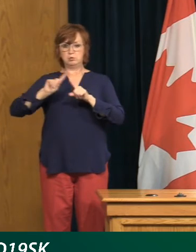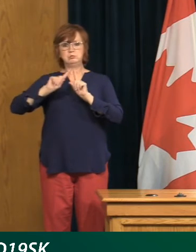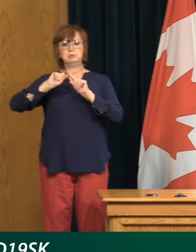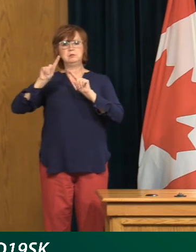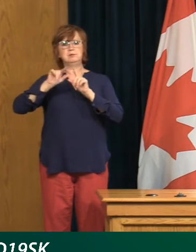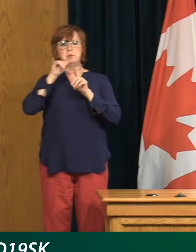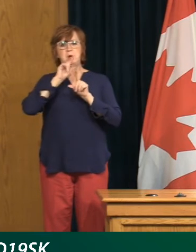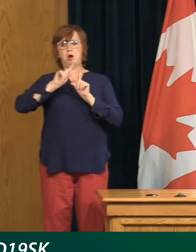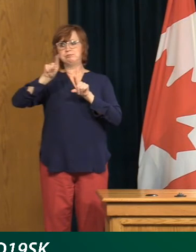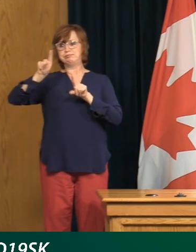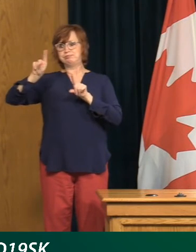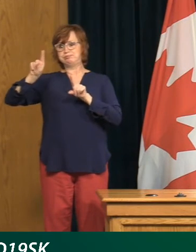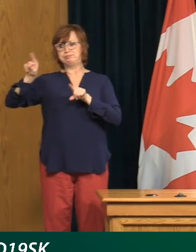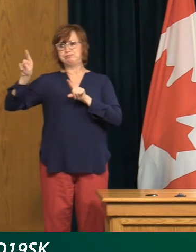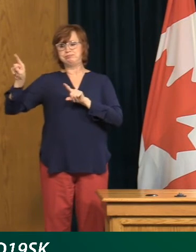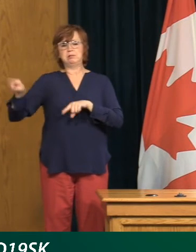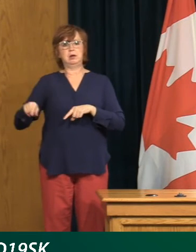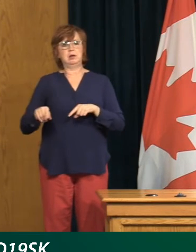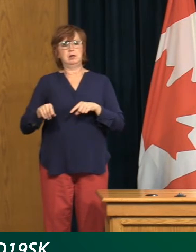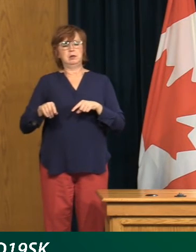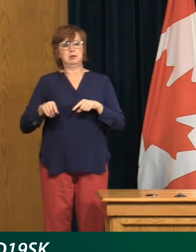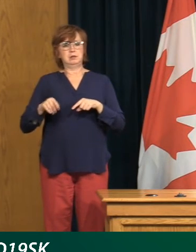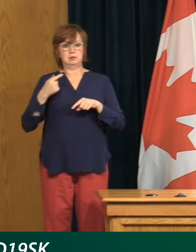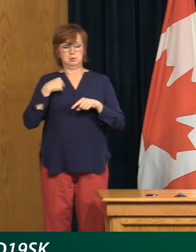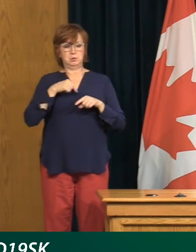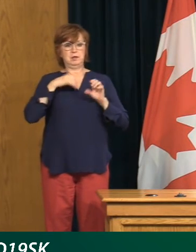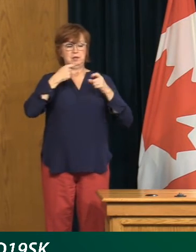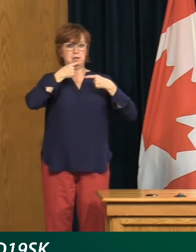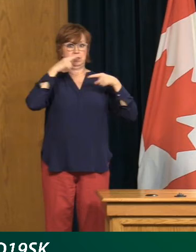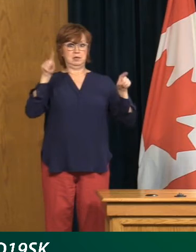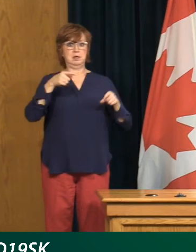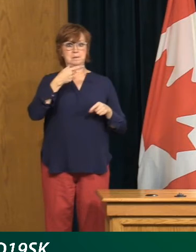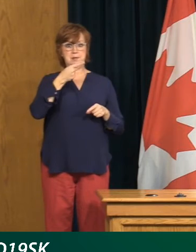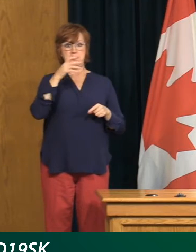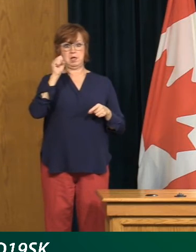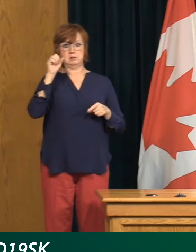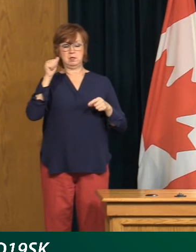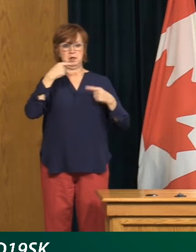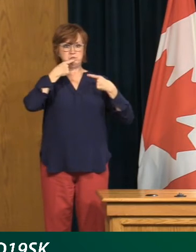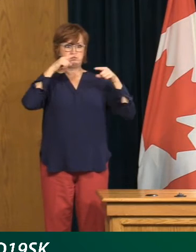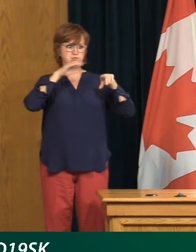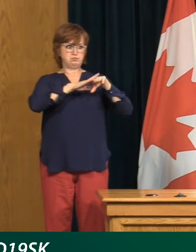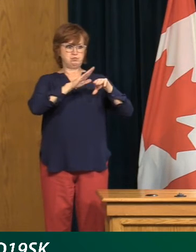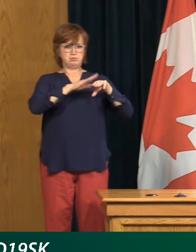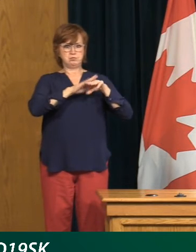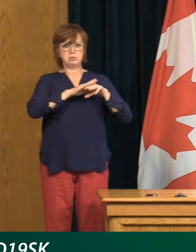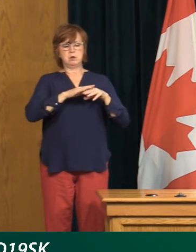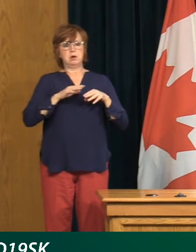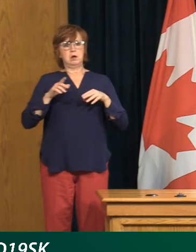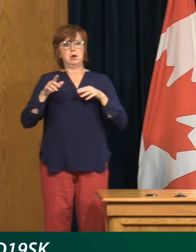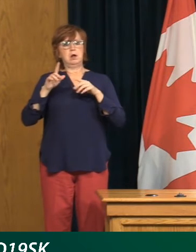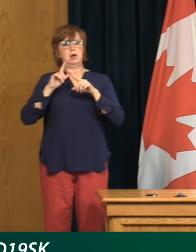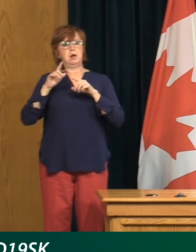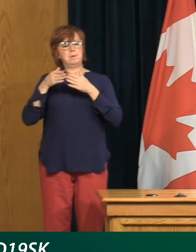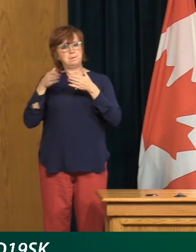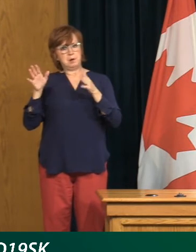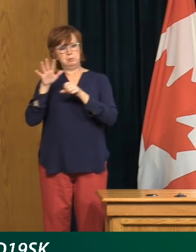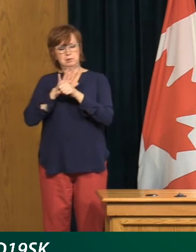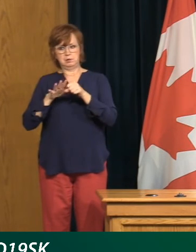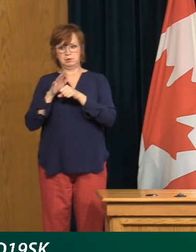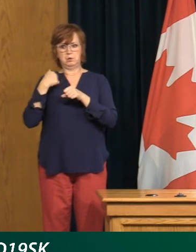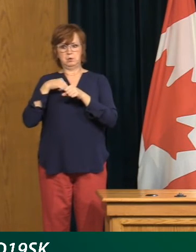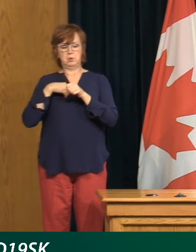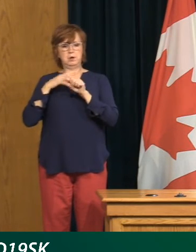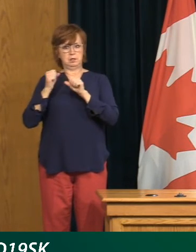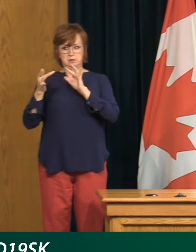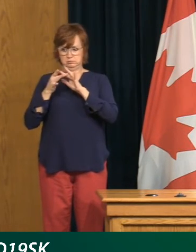announcement that lists all the venues. But because those are public spaces for bars or restaurants, sometimes we can contact all the